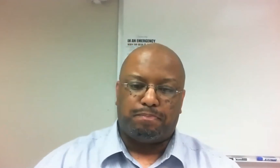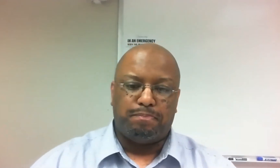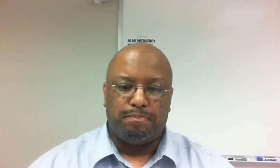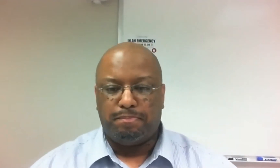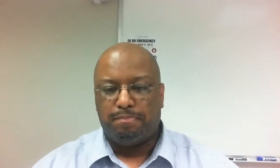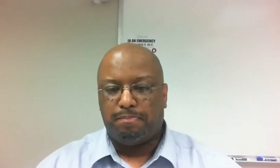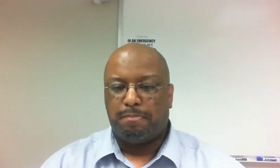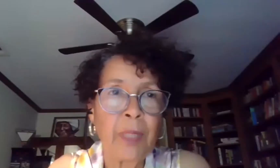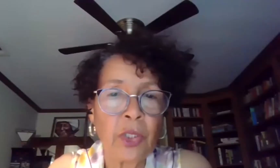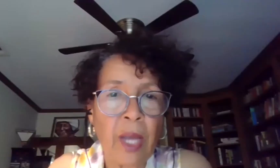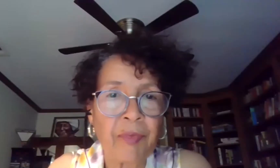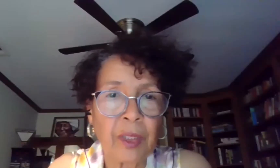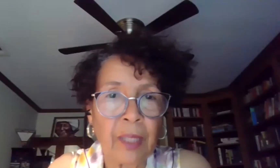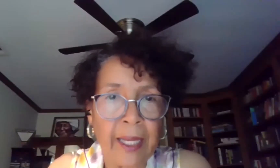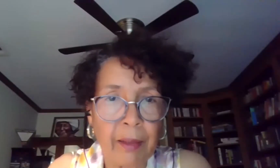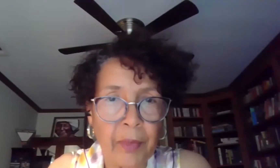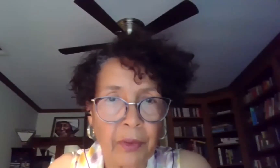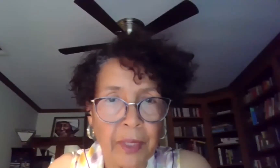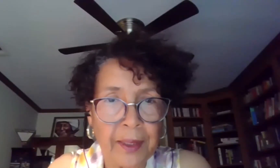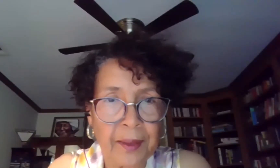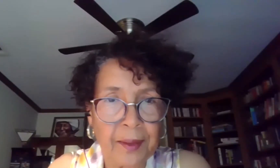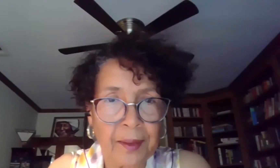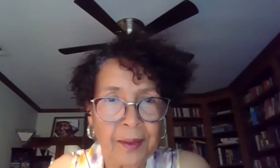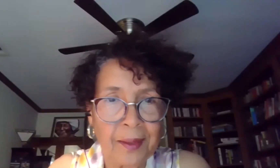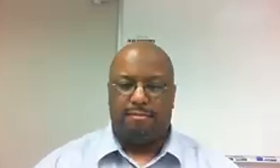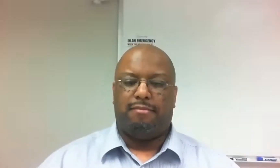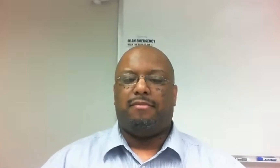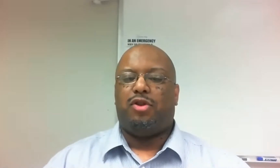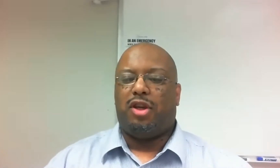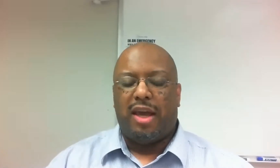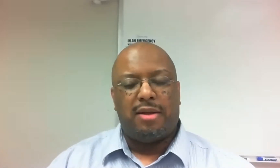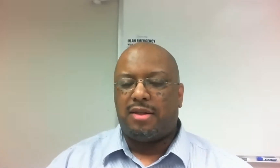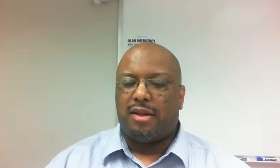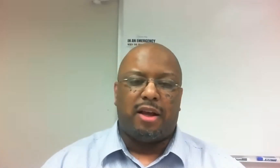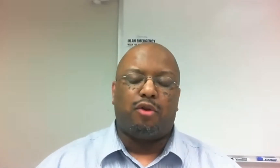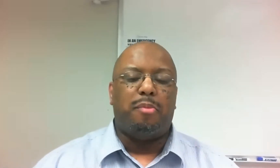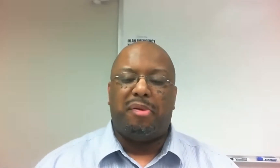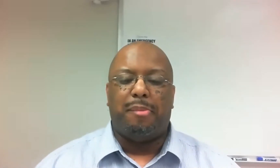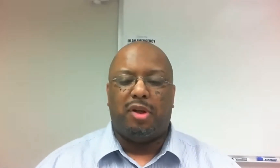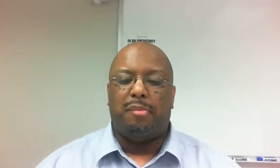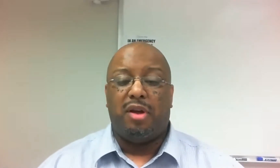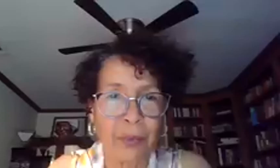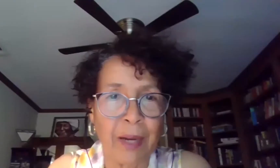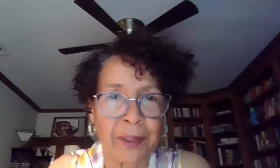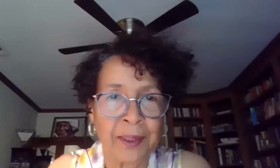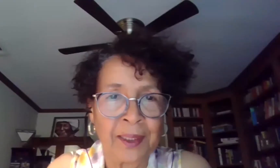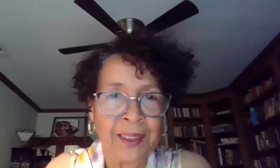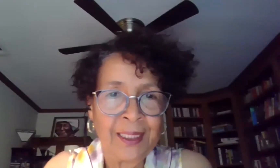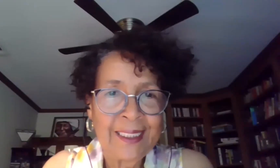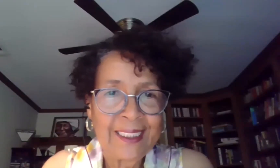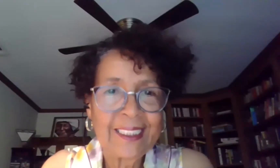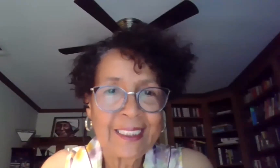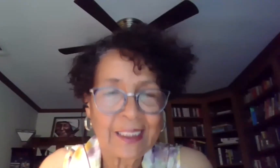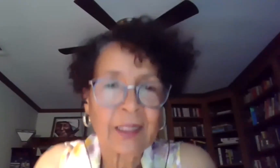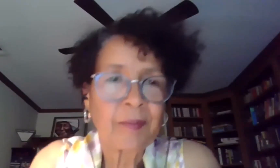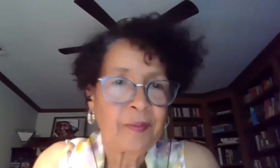Fantastic. That means you have to like them though, right? Yes. There is the rub. is the